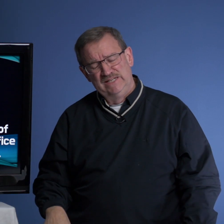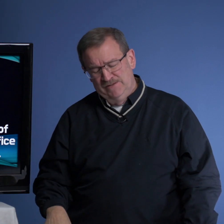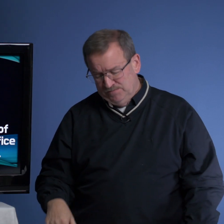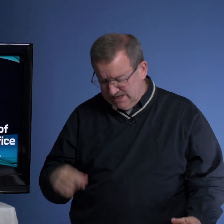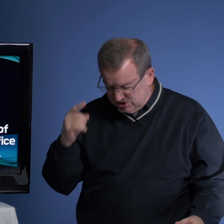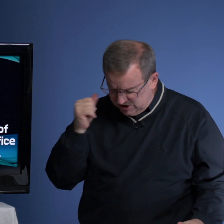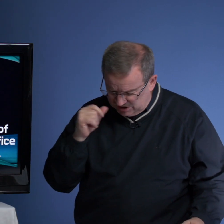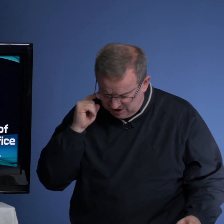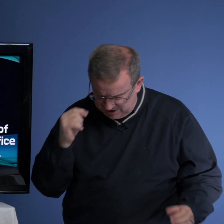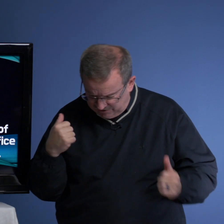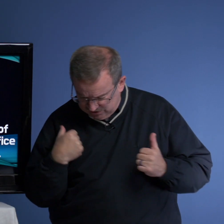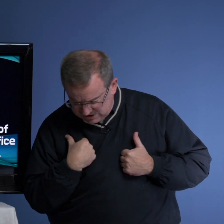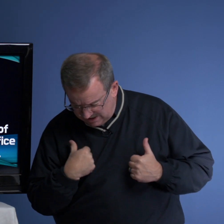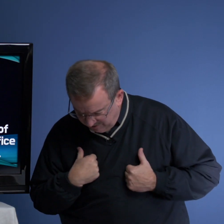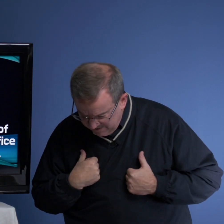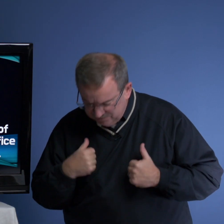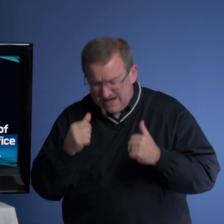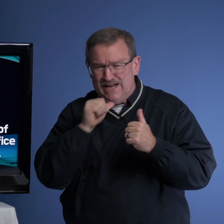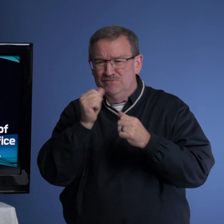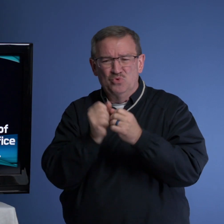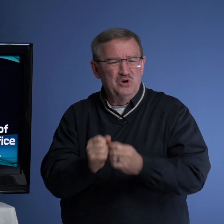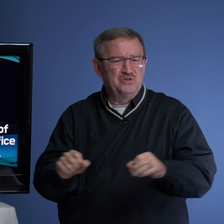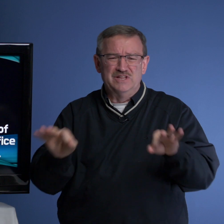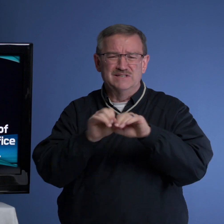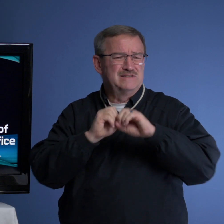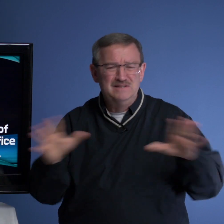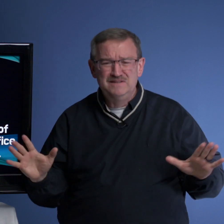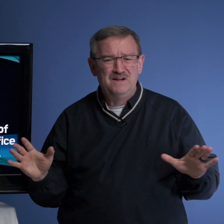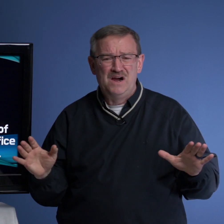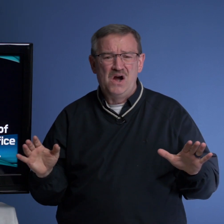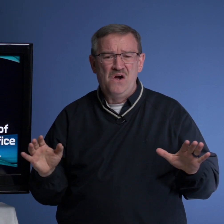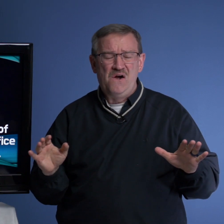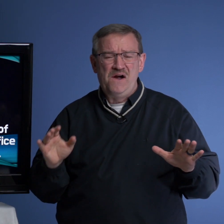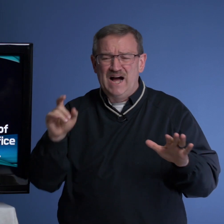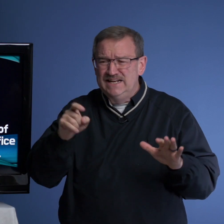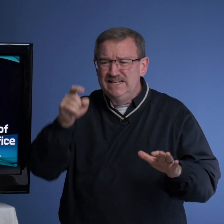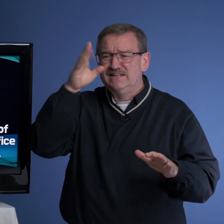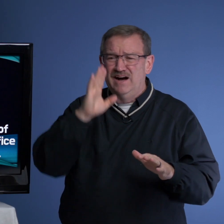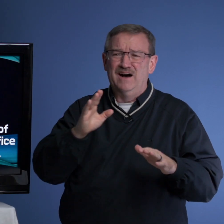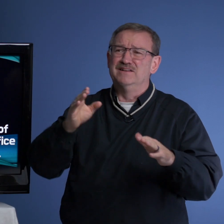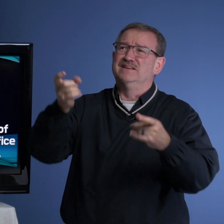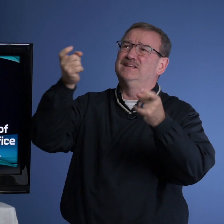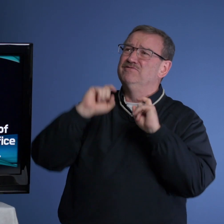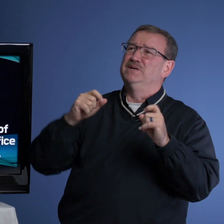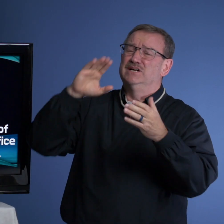And she thought of herself, I am worthless. I need God to give me a